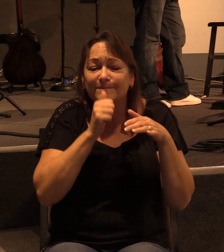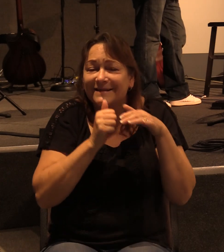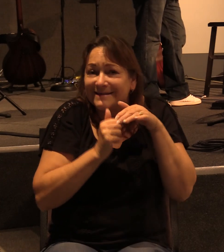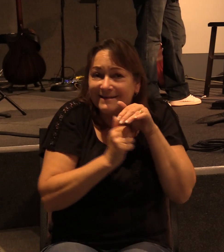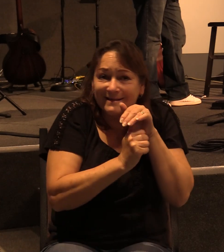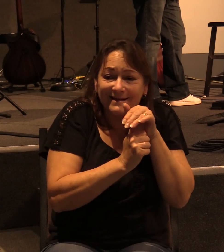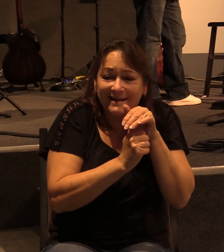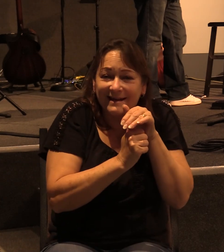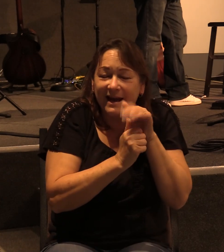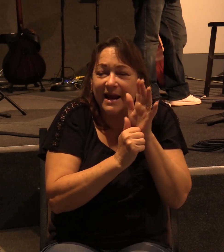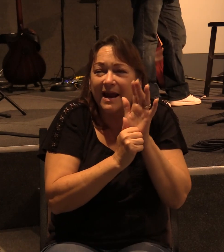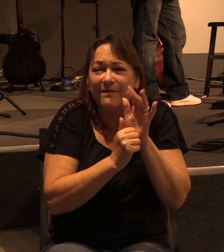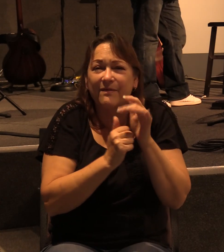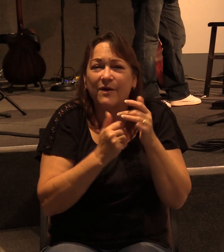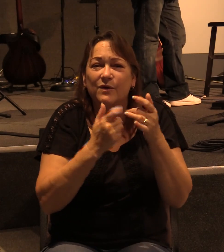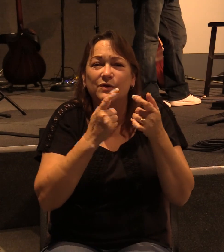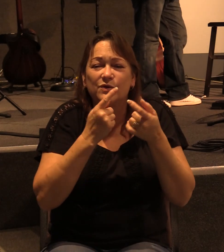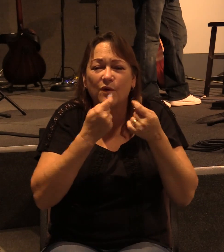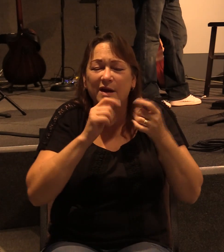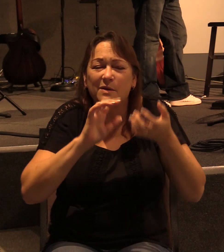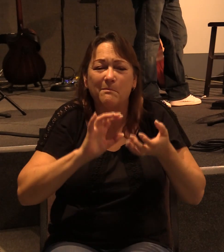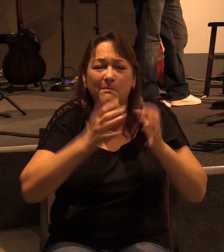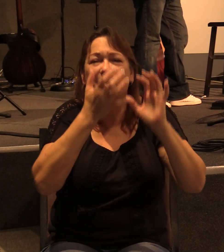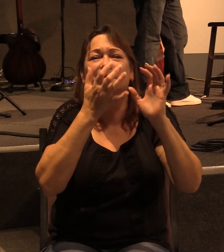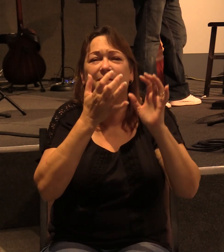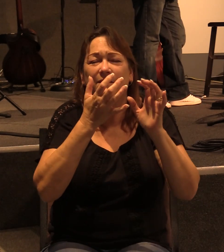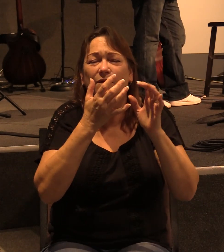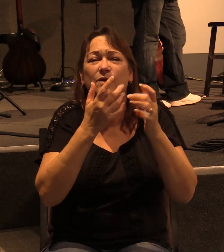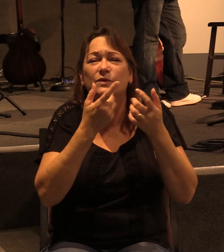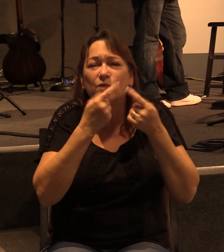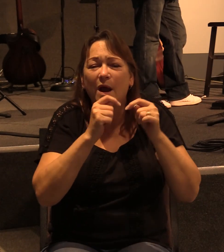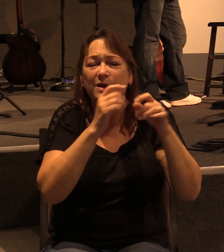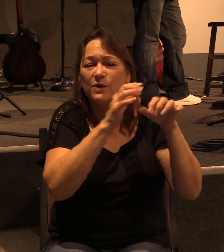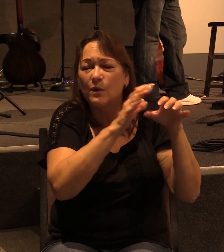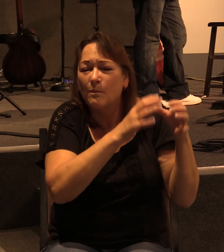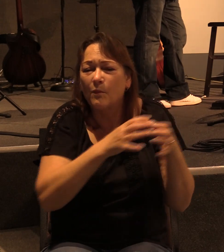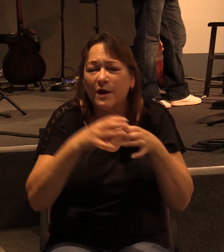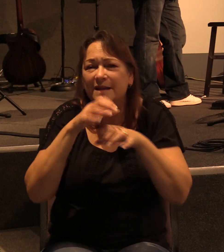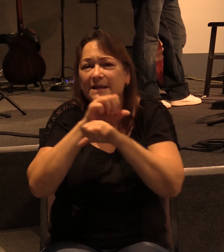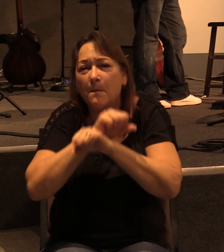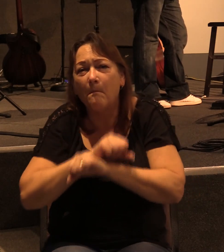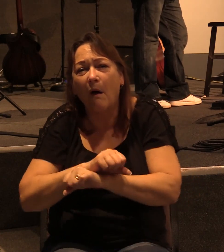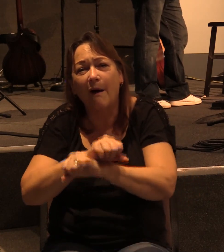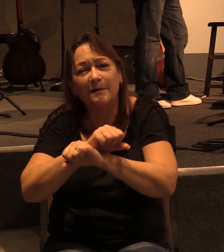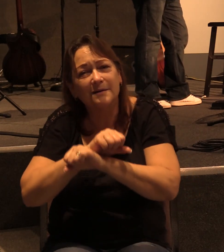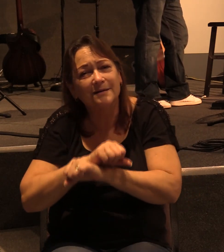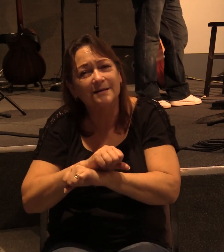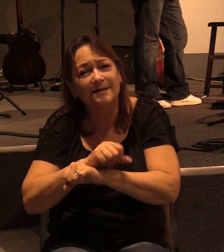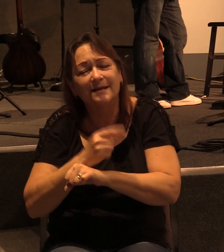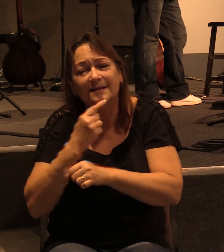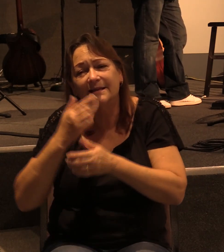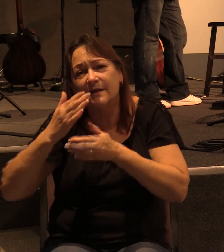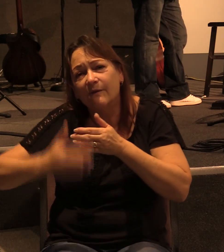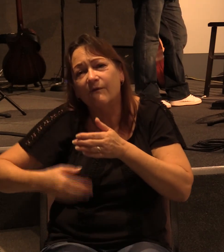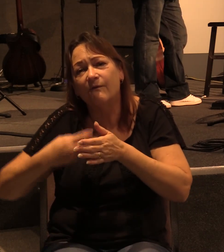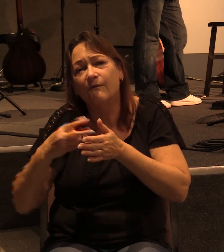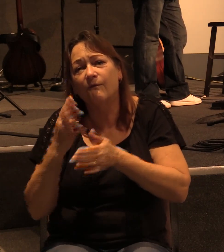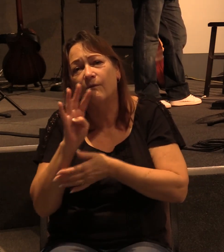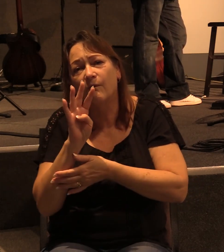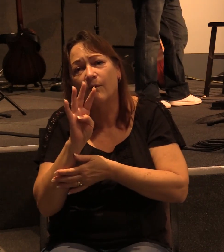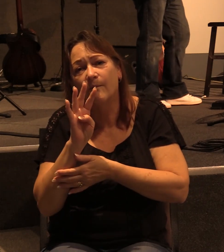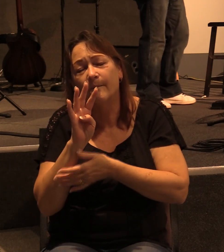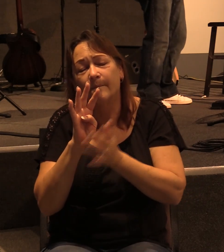And thirdly, we see their goal was that they might bring us back into bondage. That's what it says at the end of verse 4.